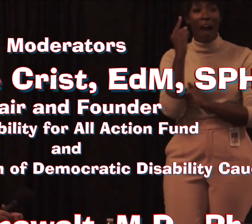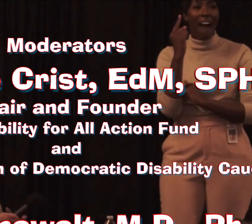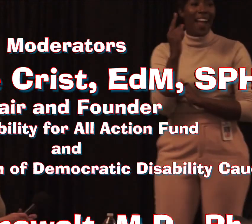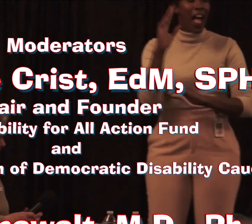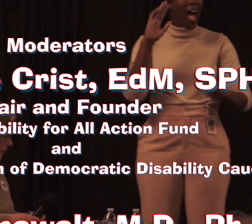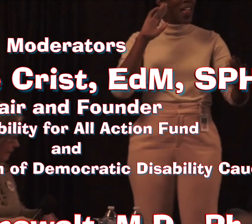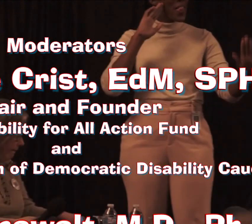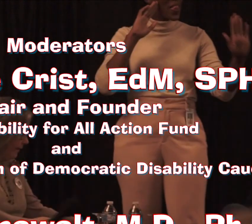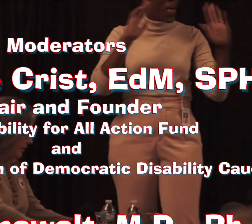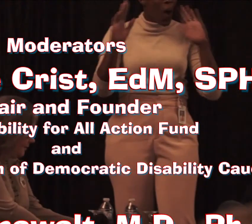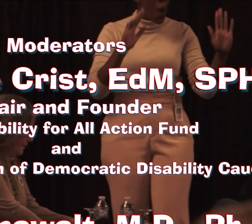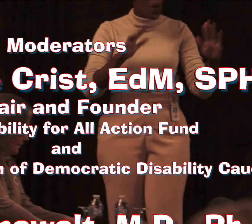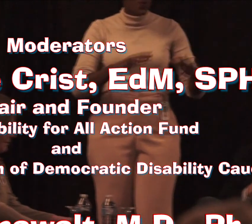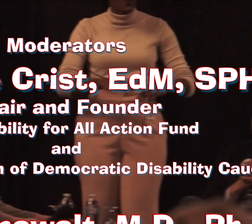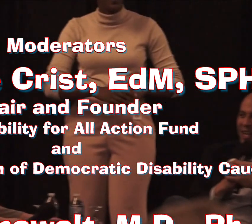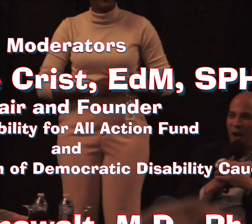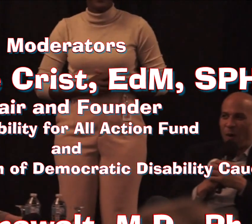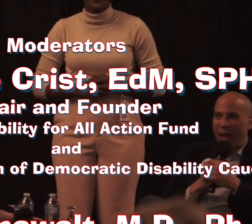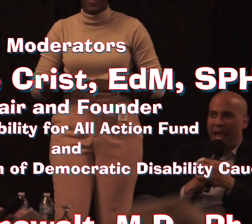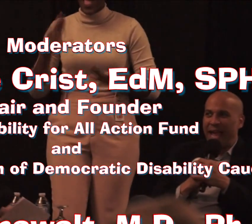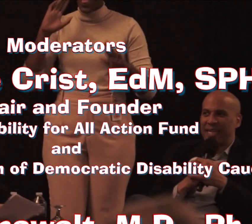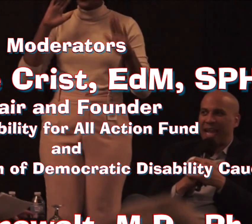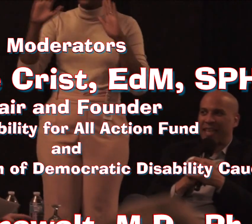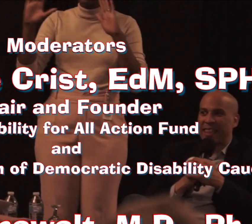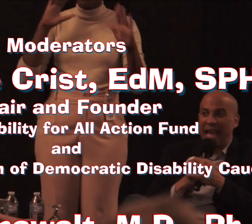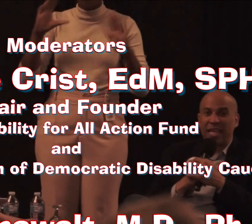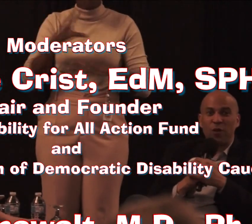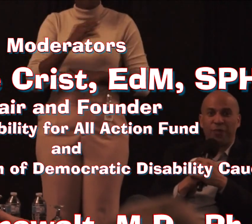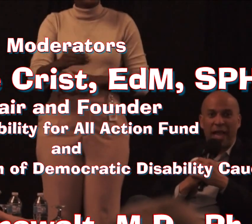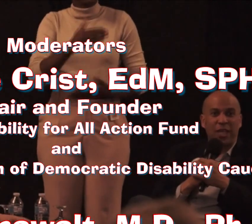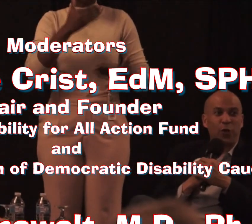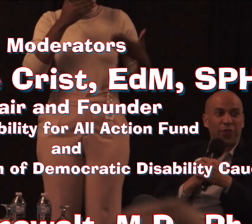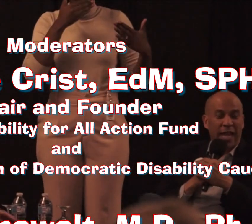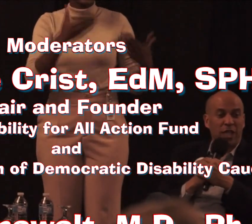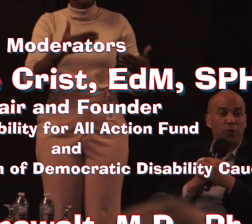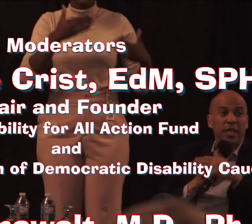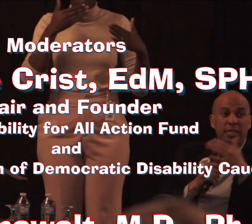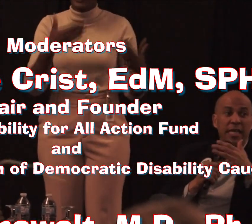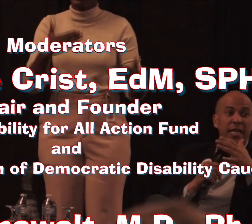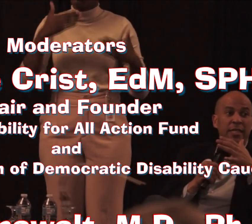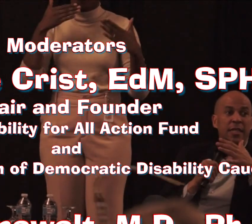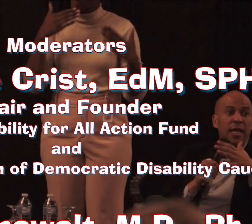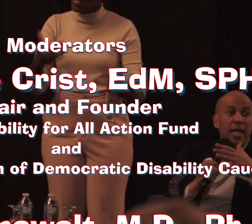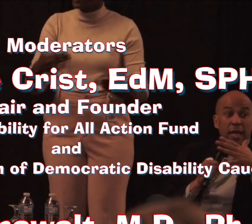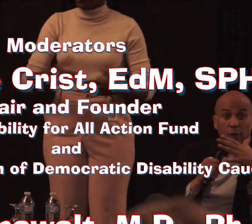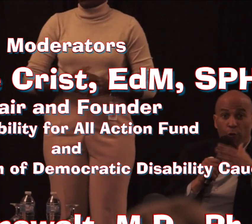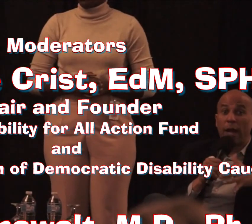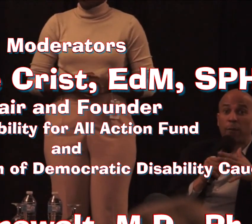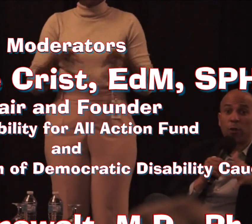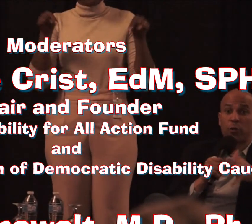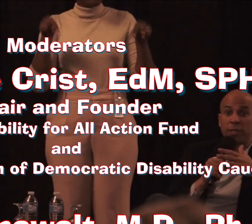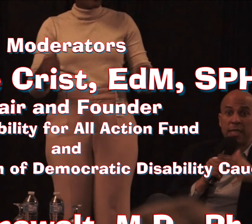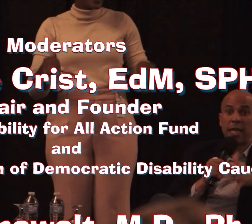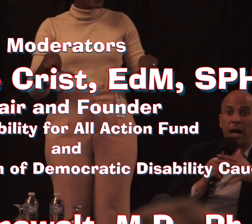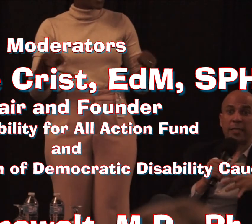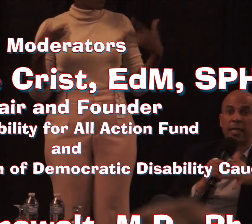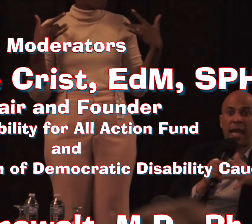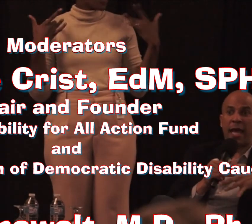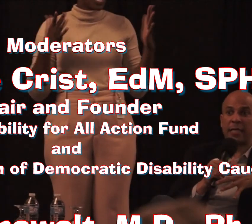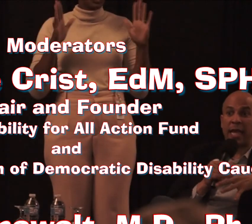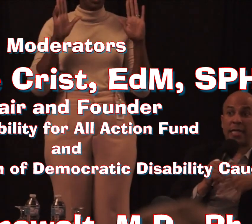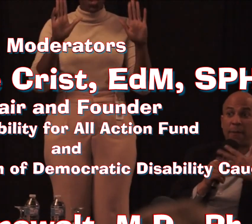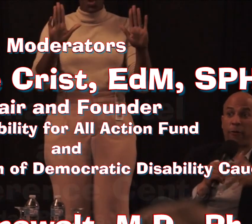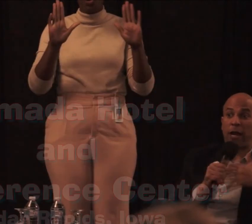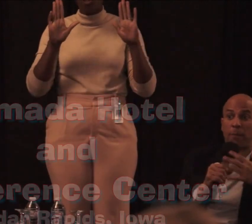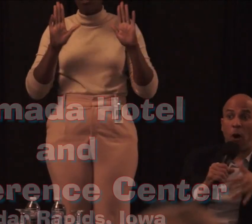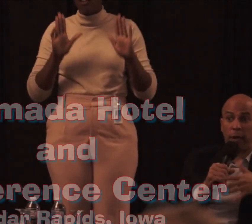Hello and thank you, thank you, thank you. This is incredible to see us